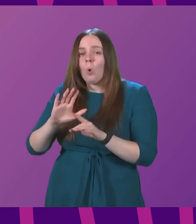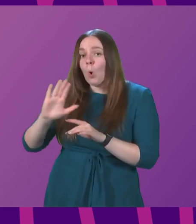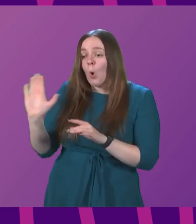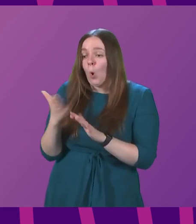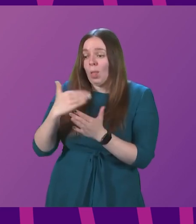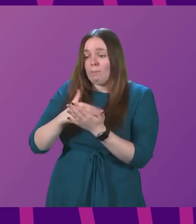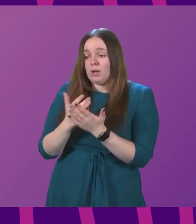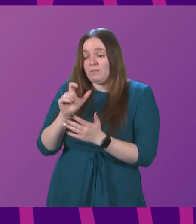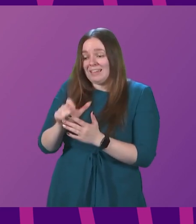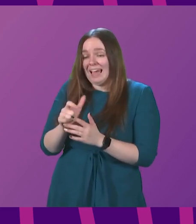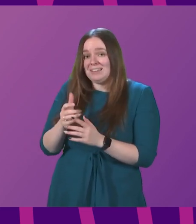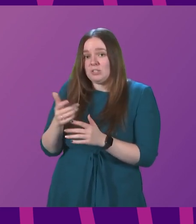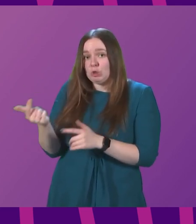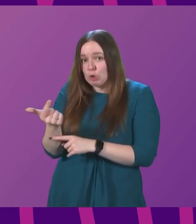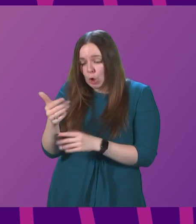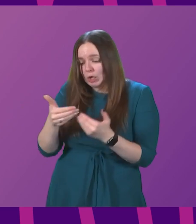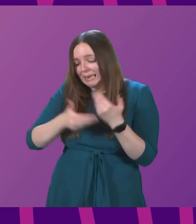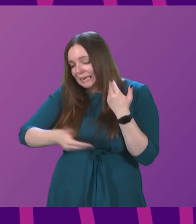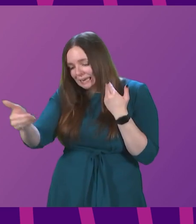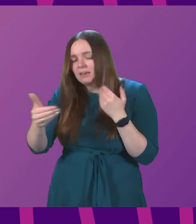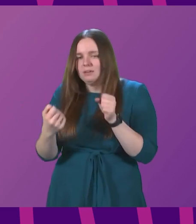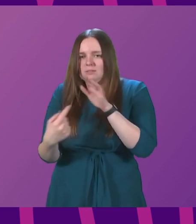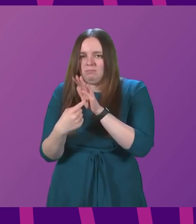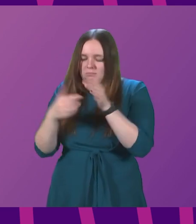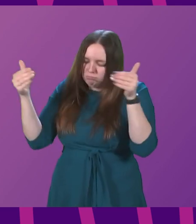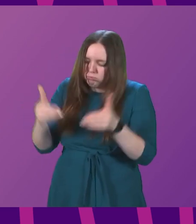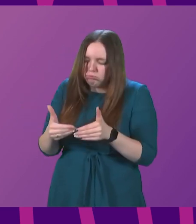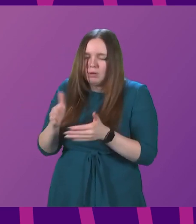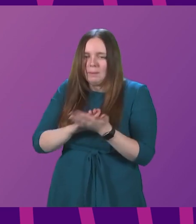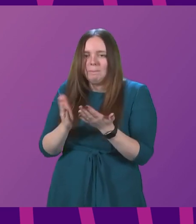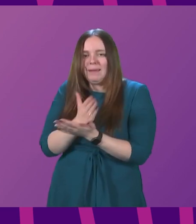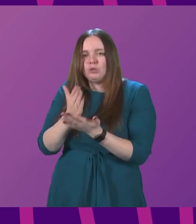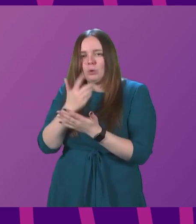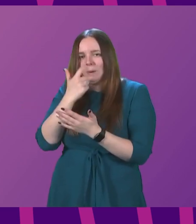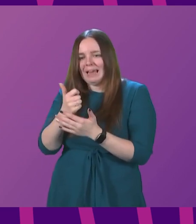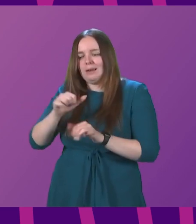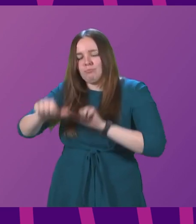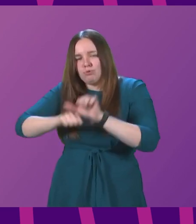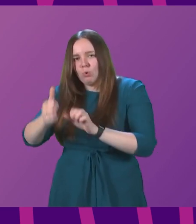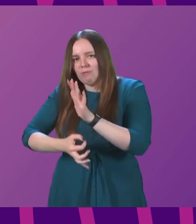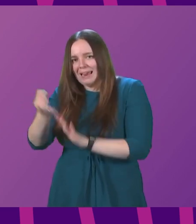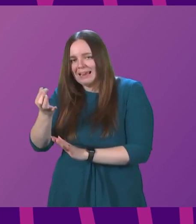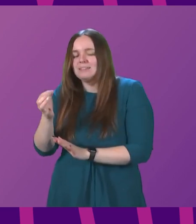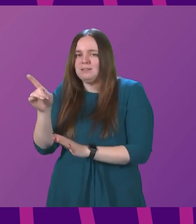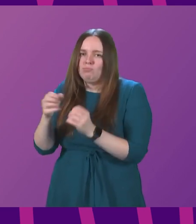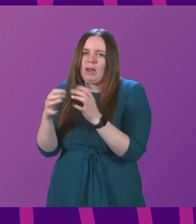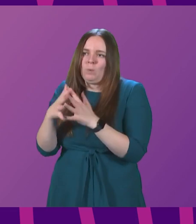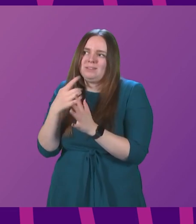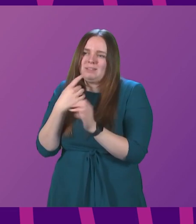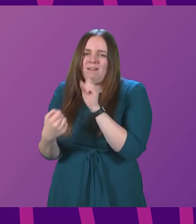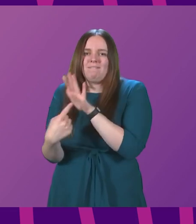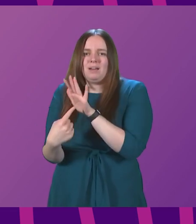journey are under focus in terms of making sure that we make the progress that Brian Whittle rightly says is vital.